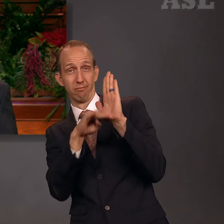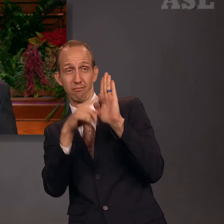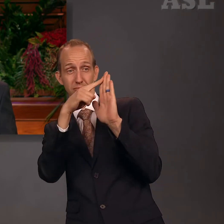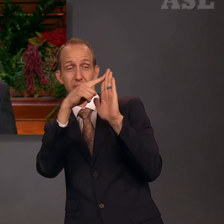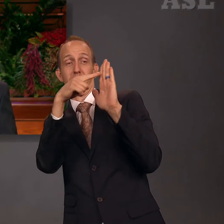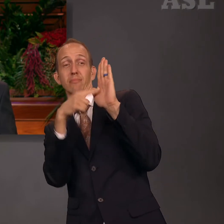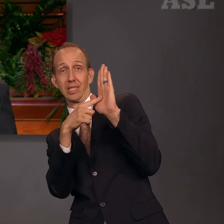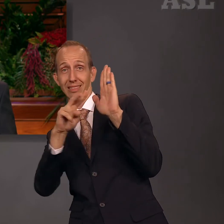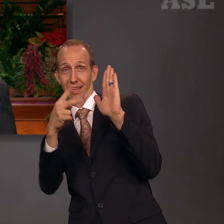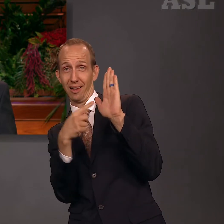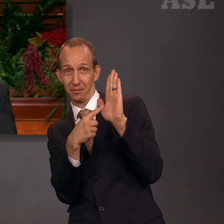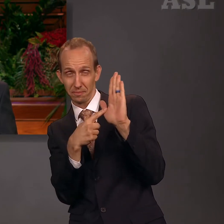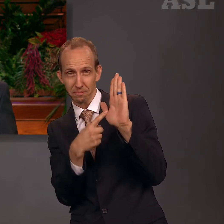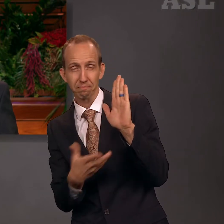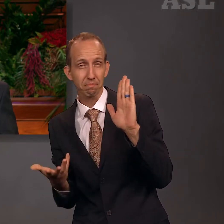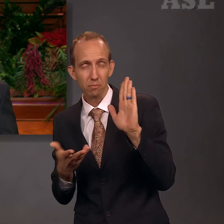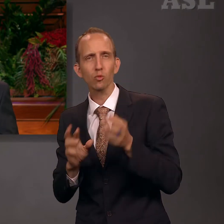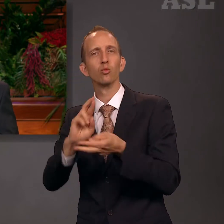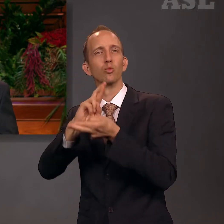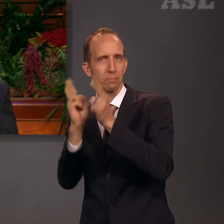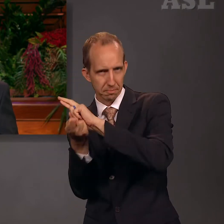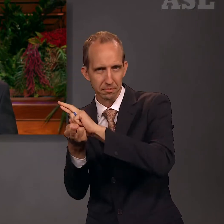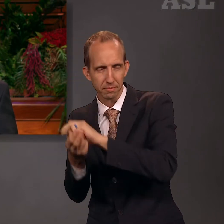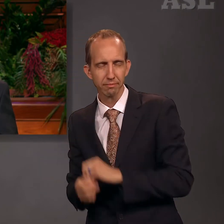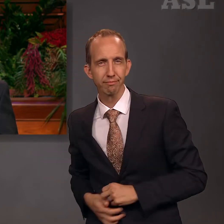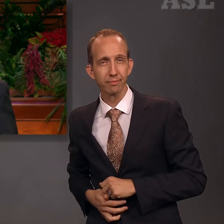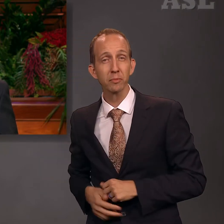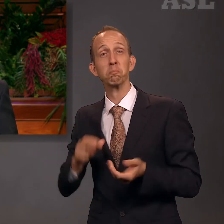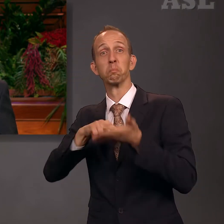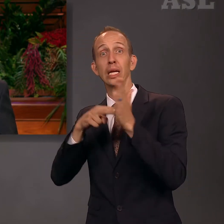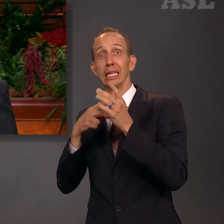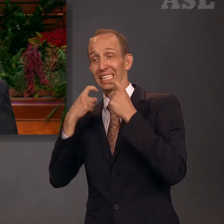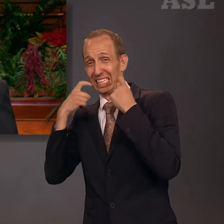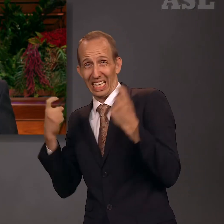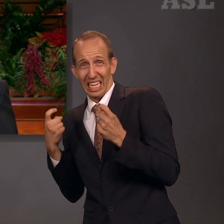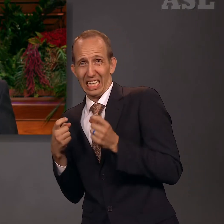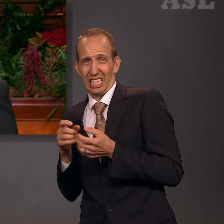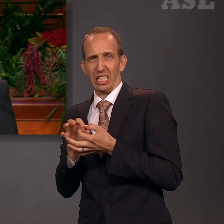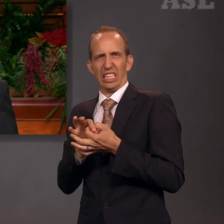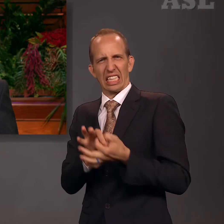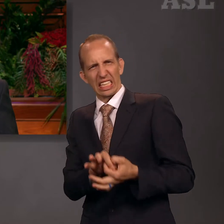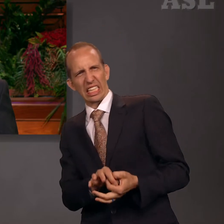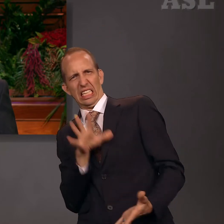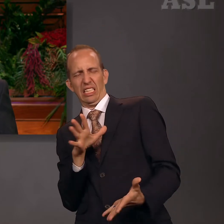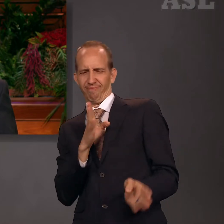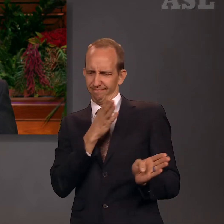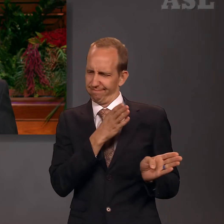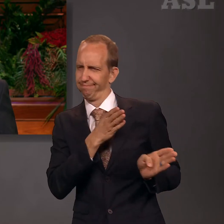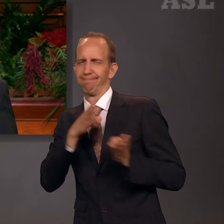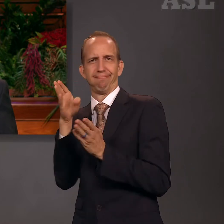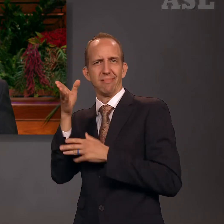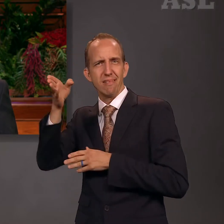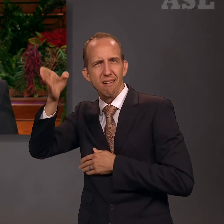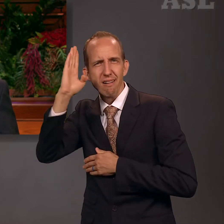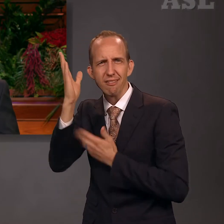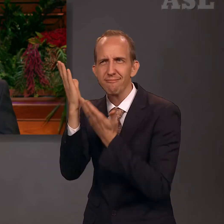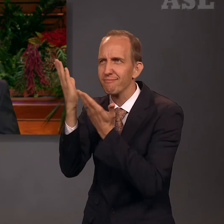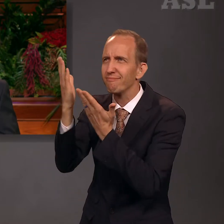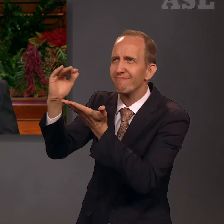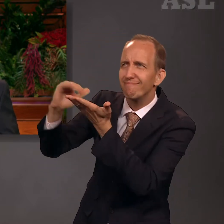repentance. Repentance is turning away from sin and turning to God for forgiveness. It is a change